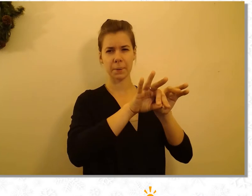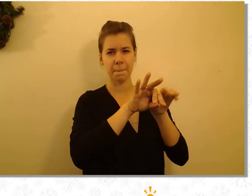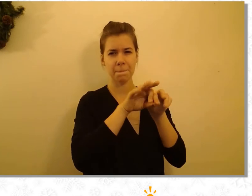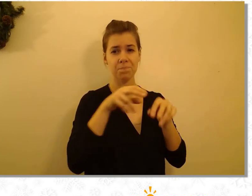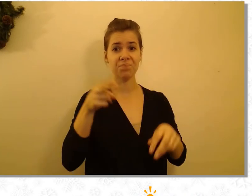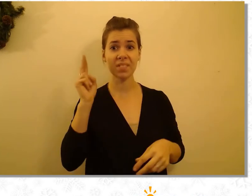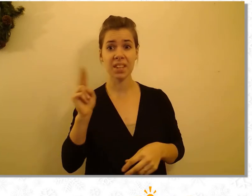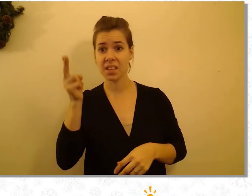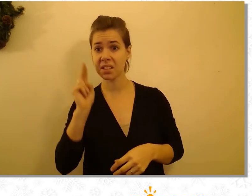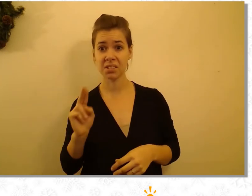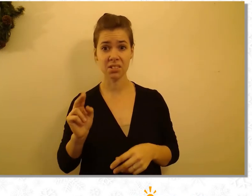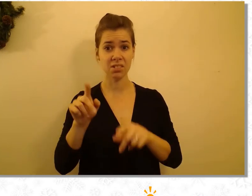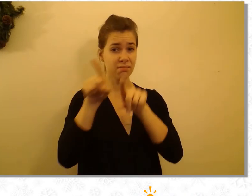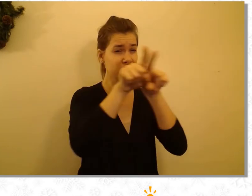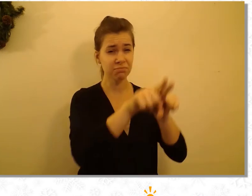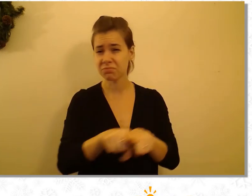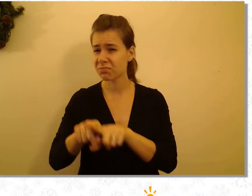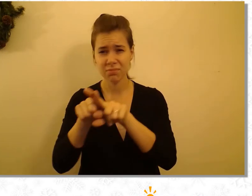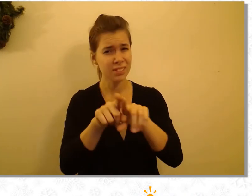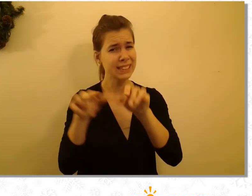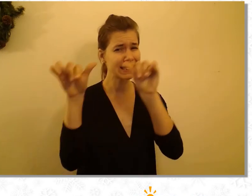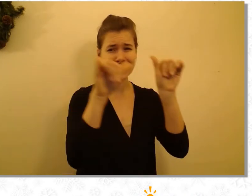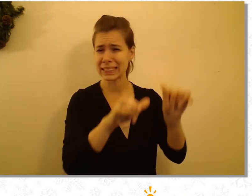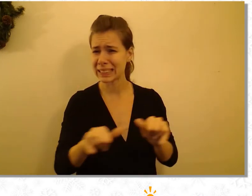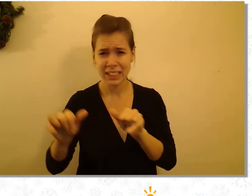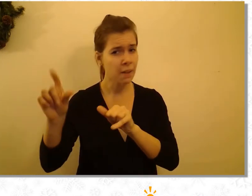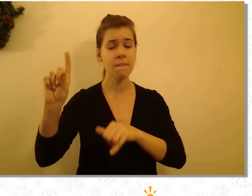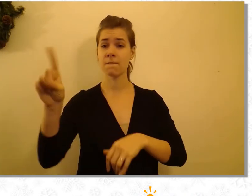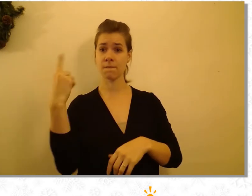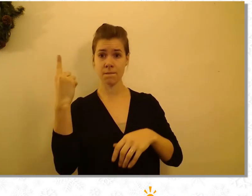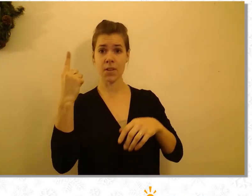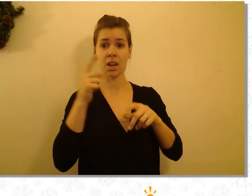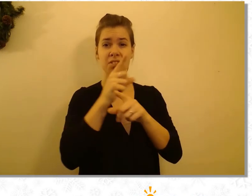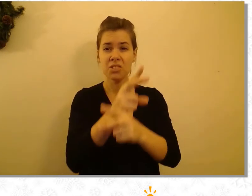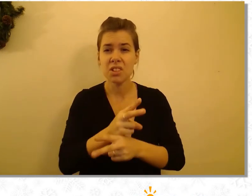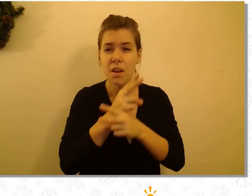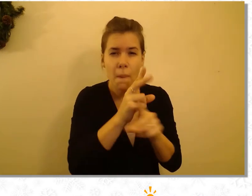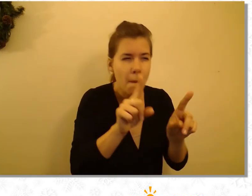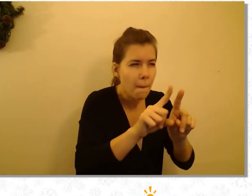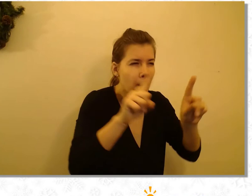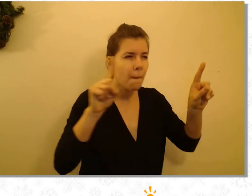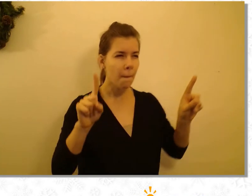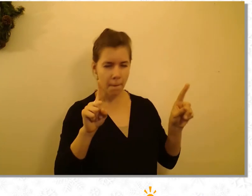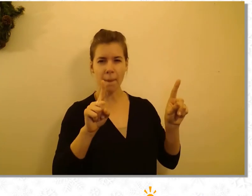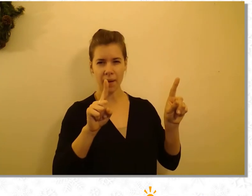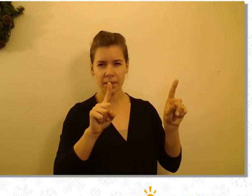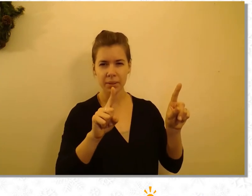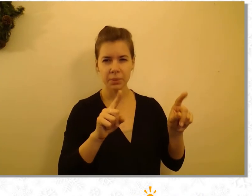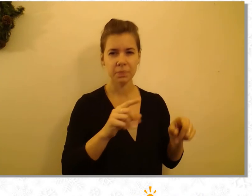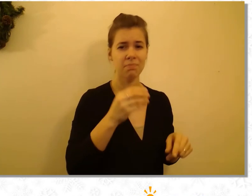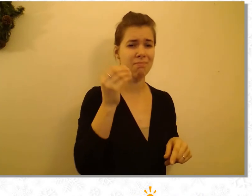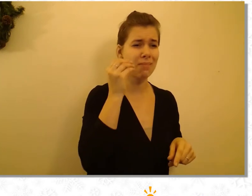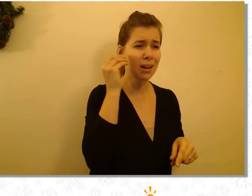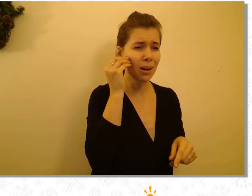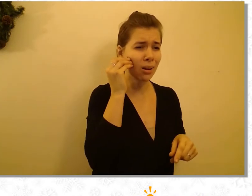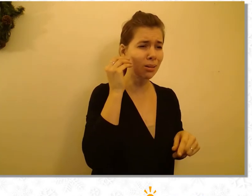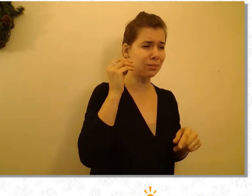history will tell, keep sentinel, all personnel, no parallel, history will tell, walls